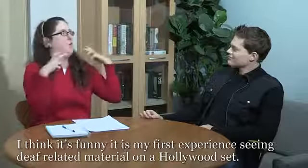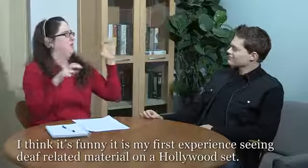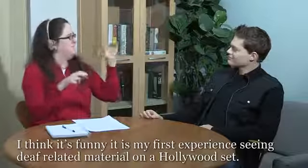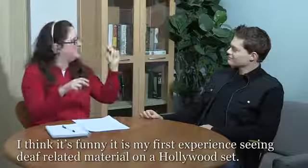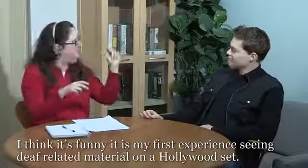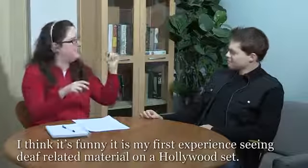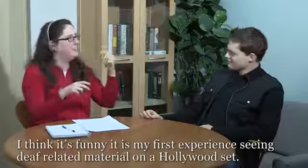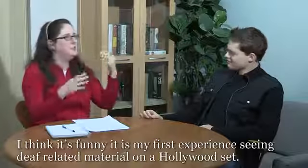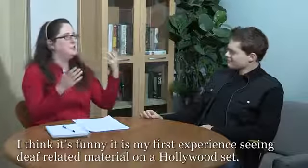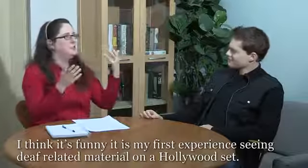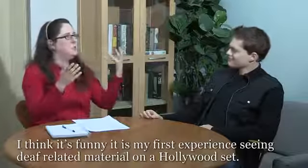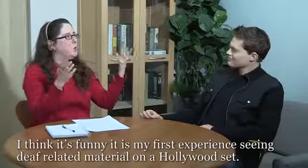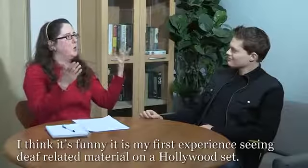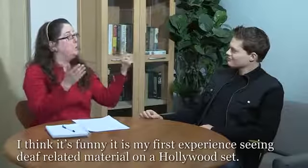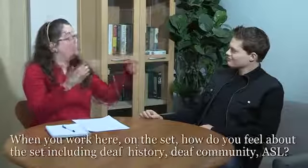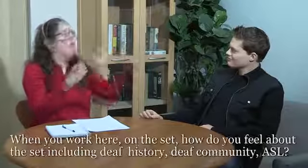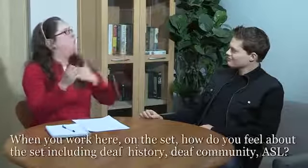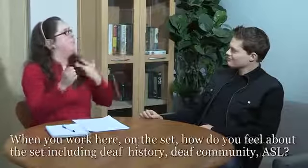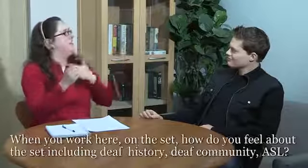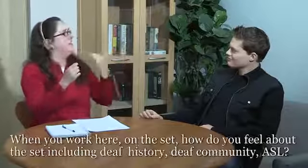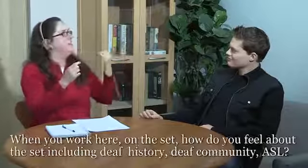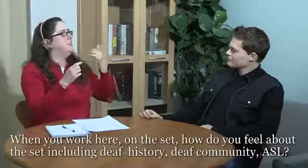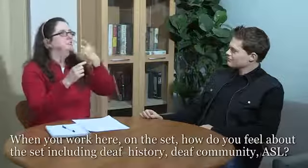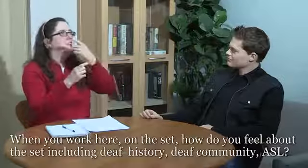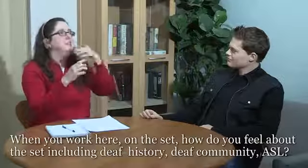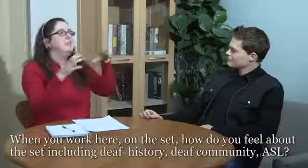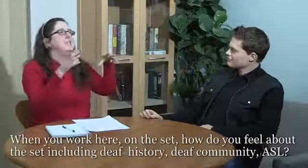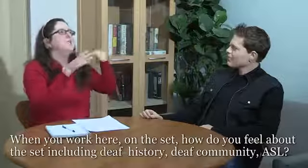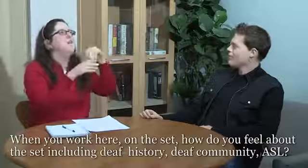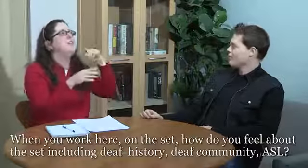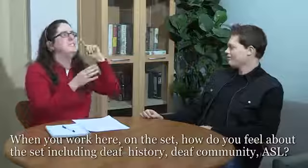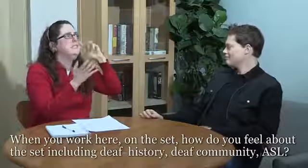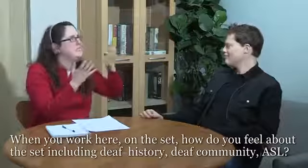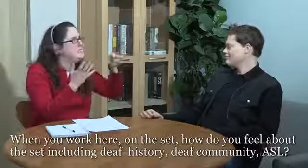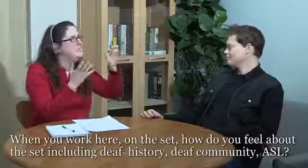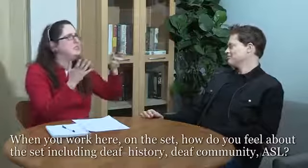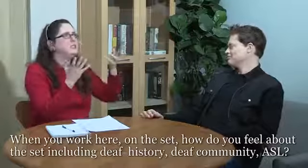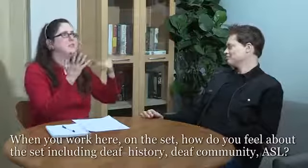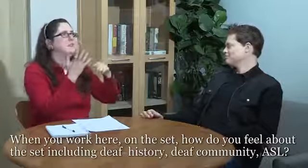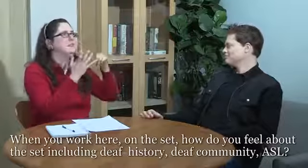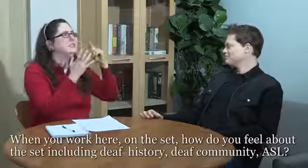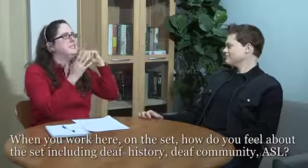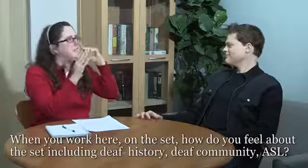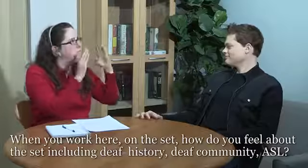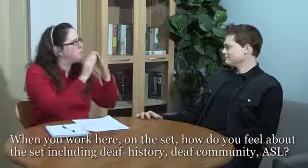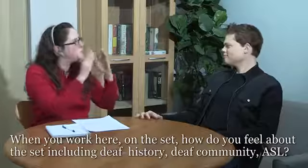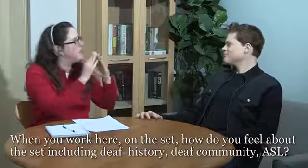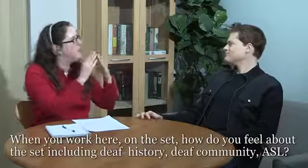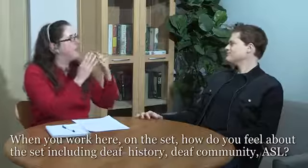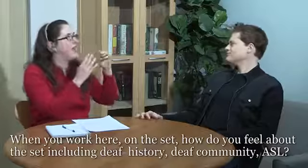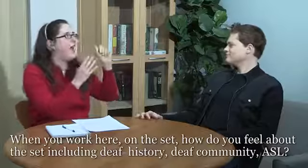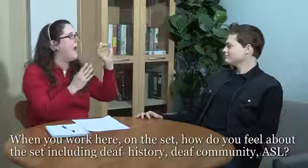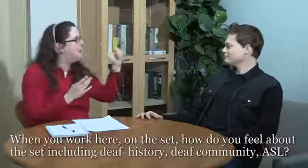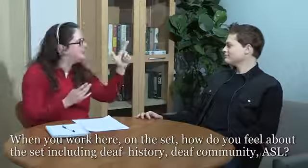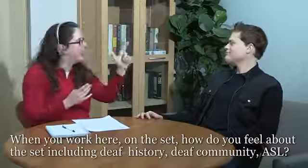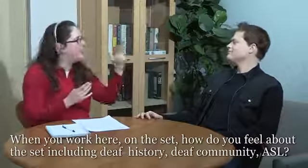-related material on the Hollywood set. Working here on the set, how do you feel? Seeing all the deaf ephemera and all the